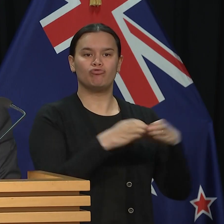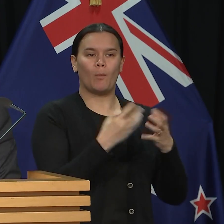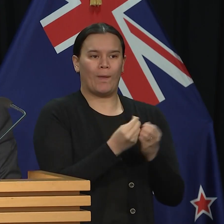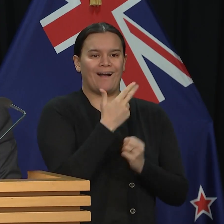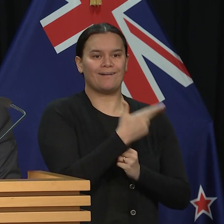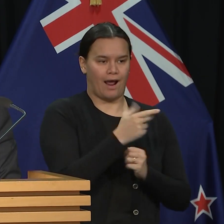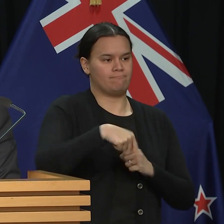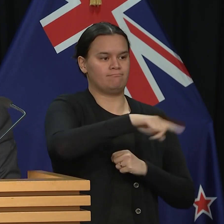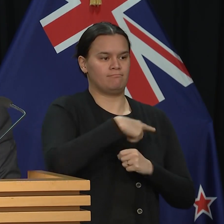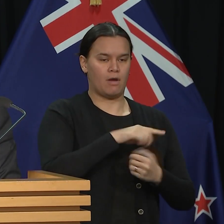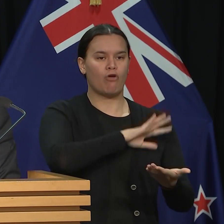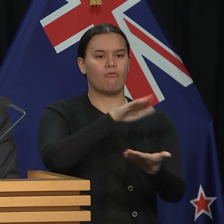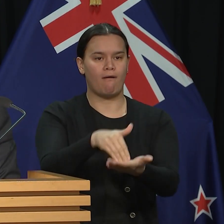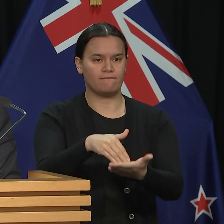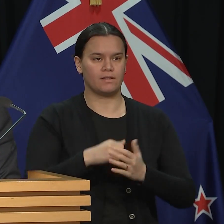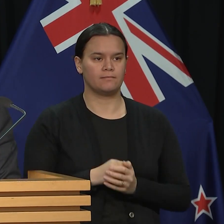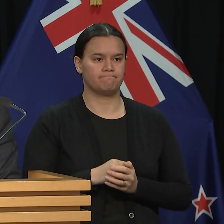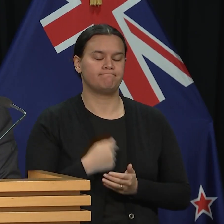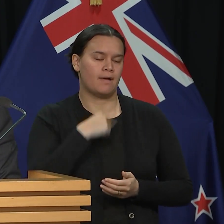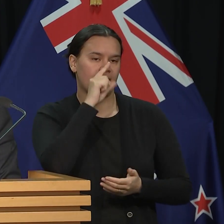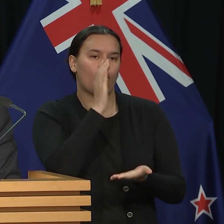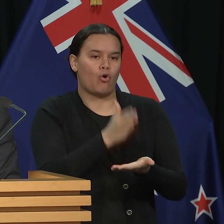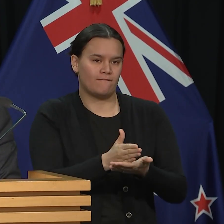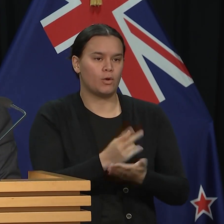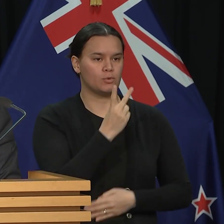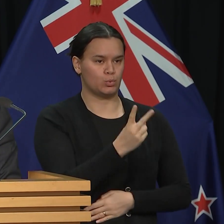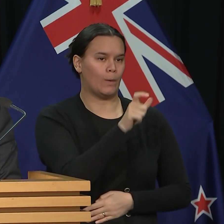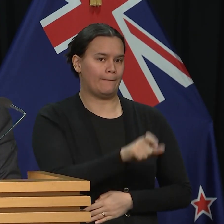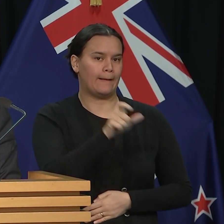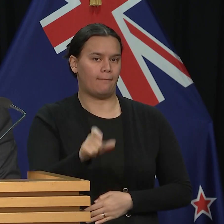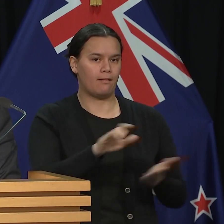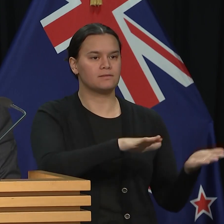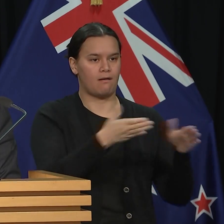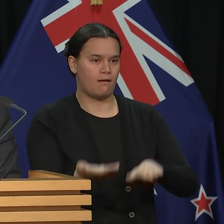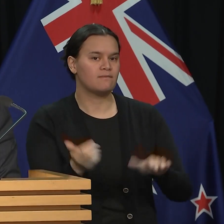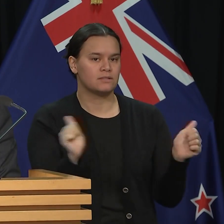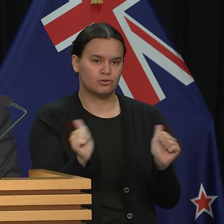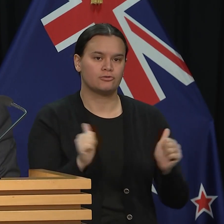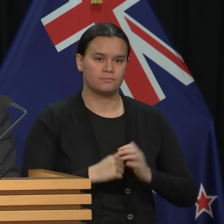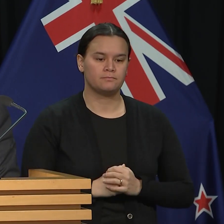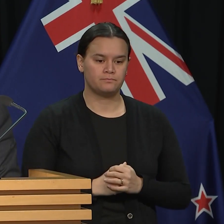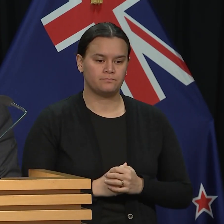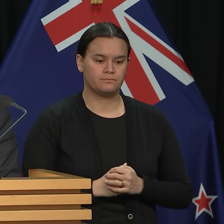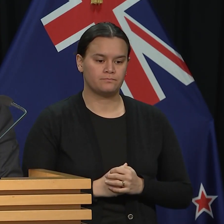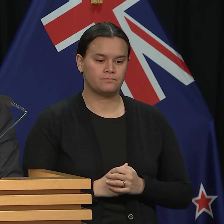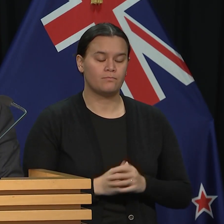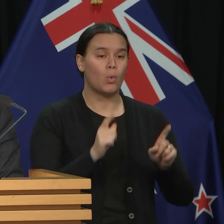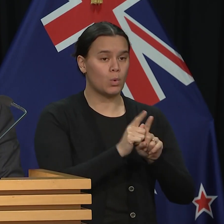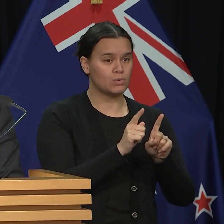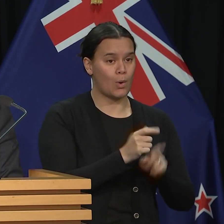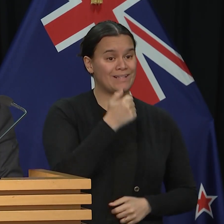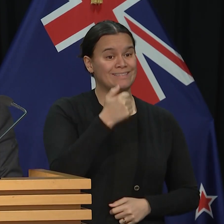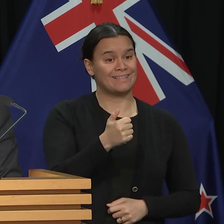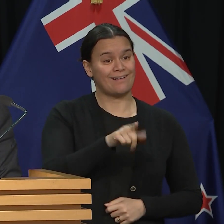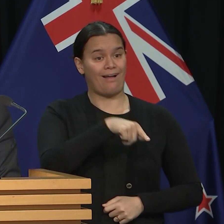It's with deep sorrow that I can confirm that two people have been killed. At this stage I'm aware that six others have been